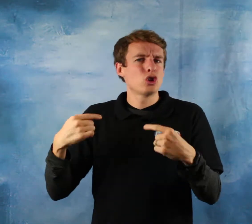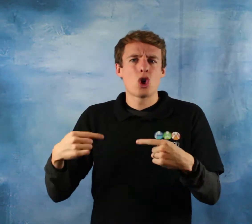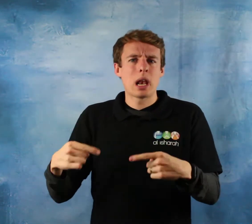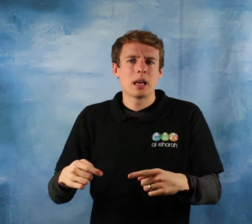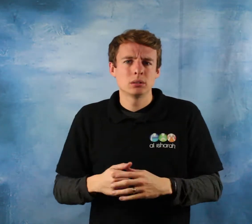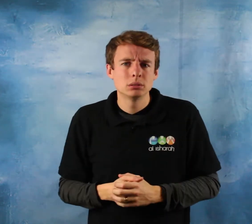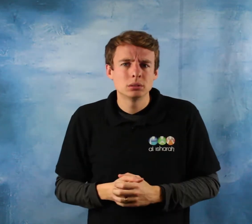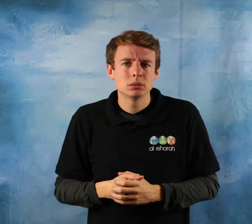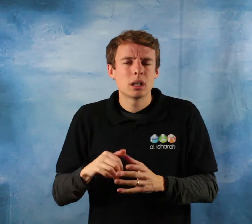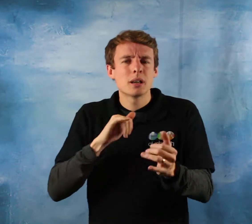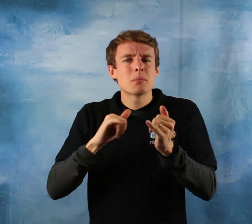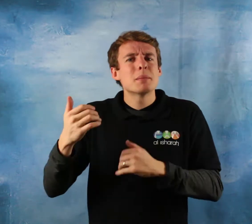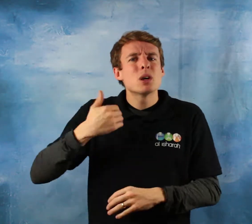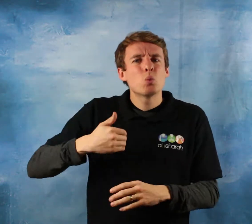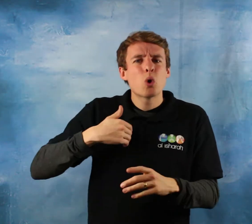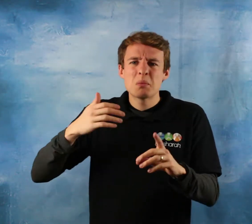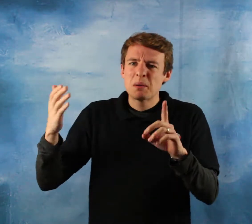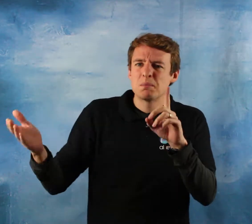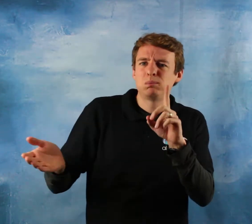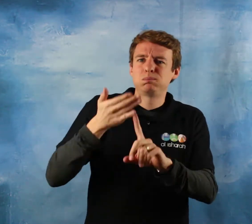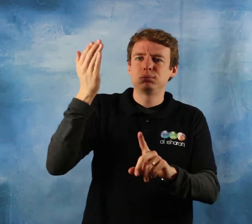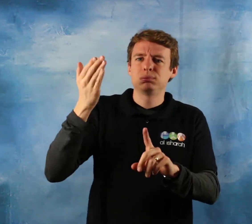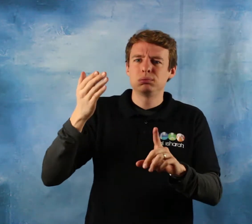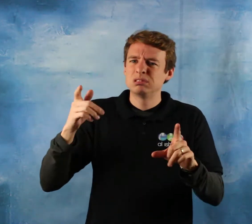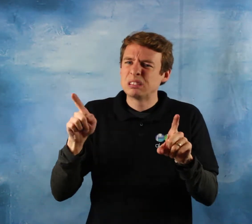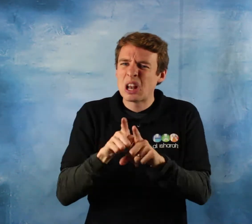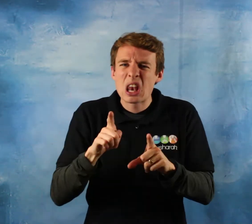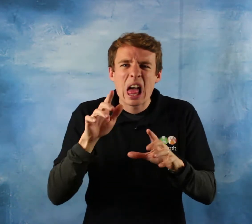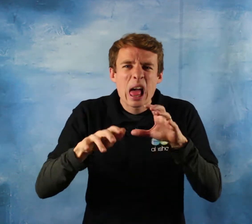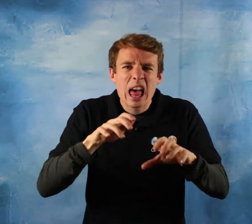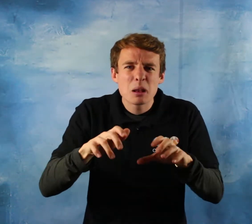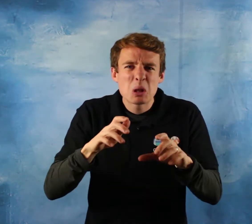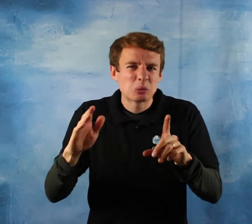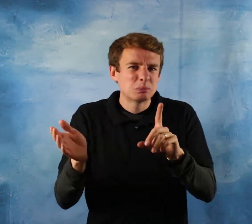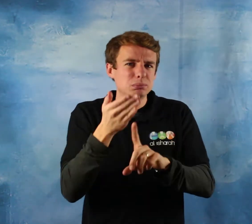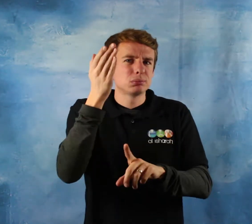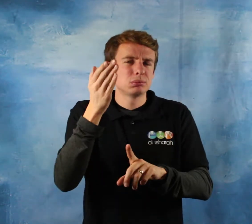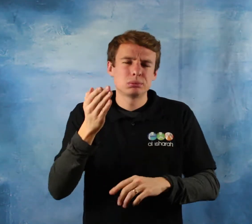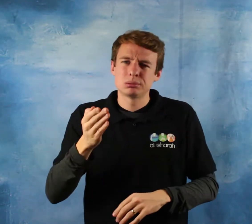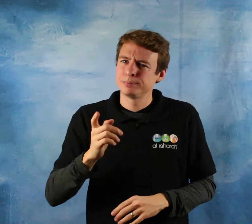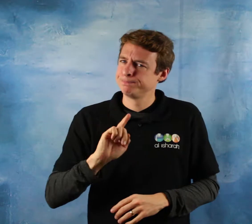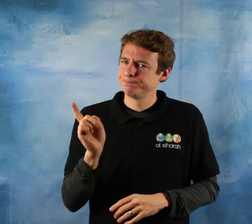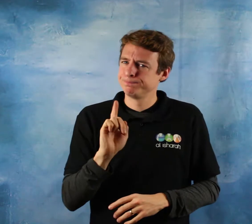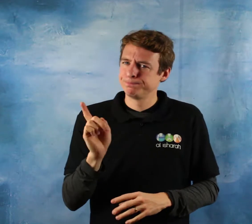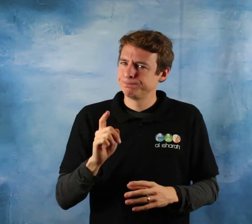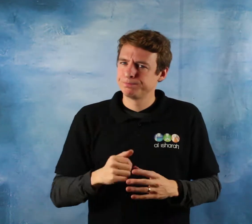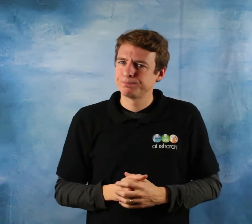Allah subhanahu wa ta'ala sent his messenger, reinforced him with the glorious book the Quran